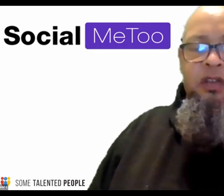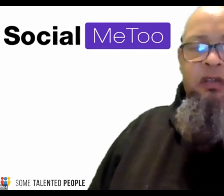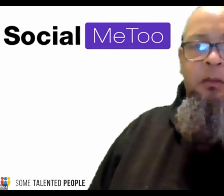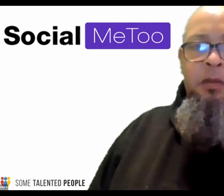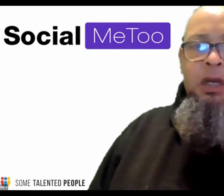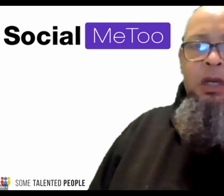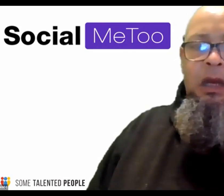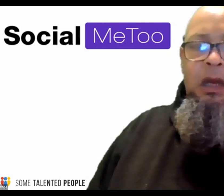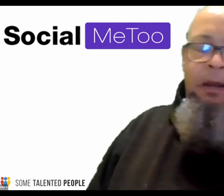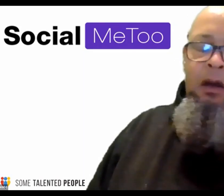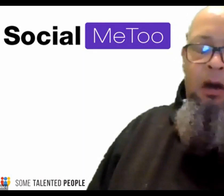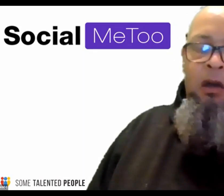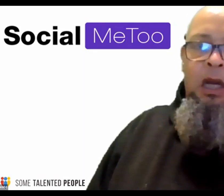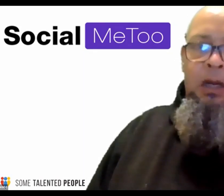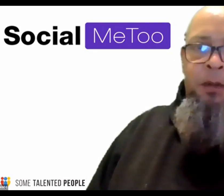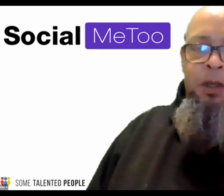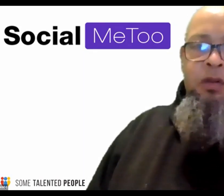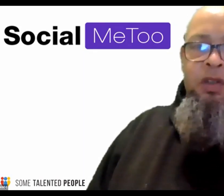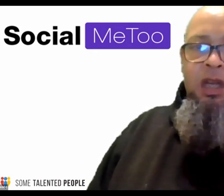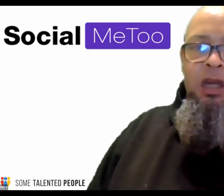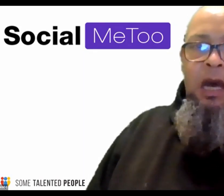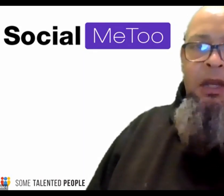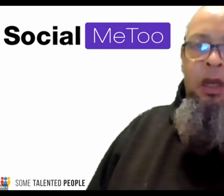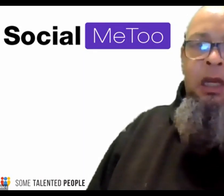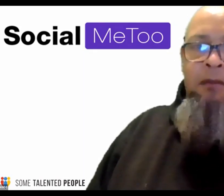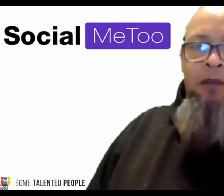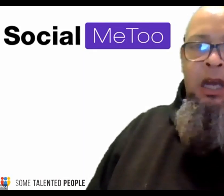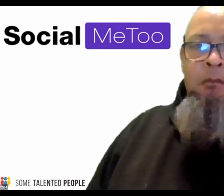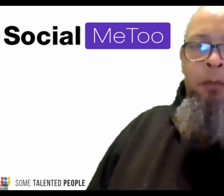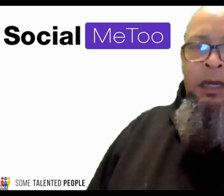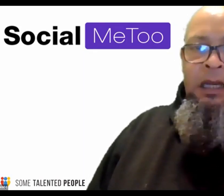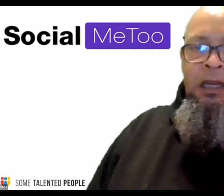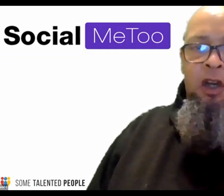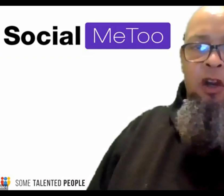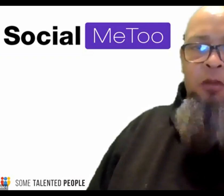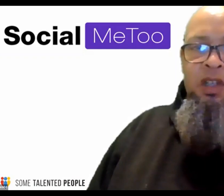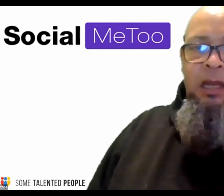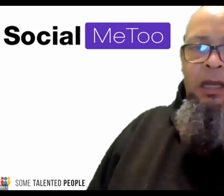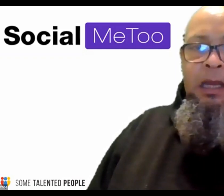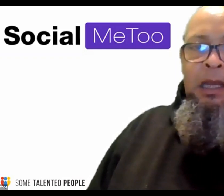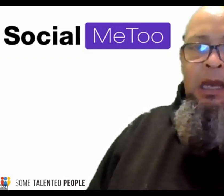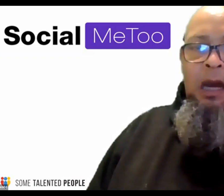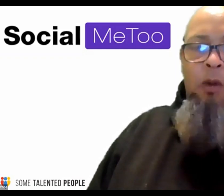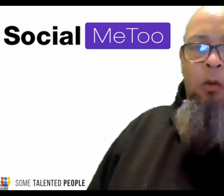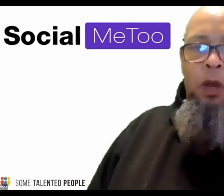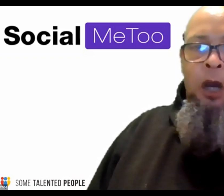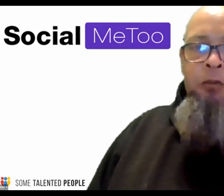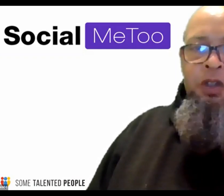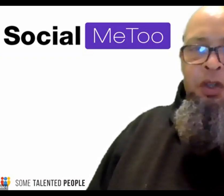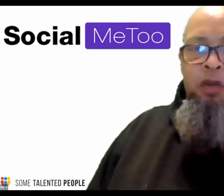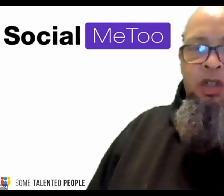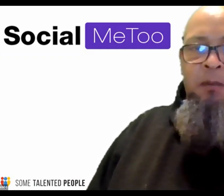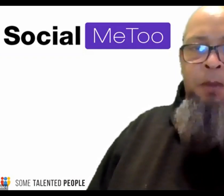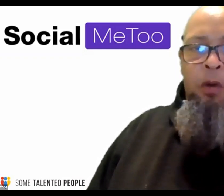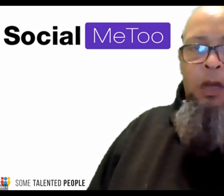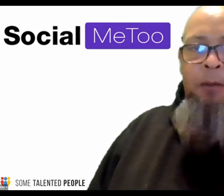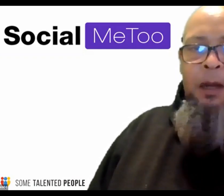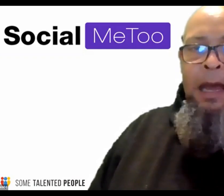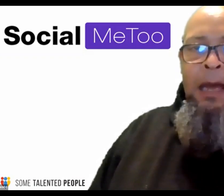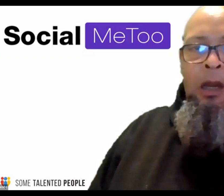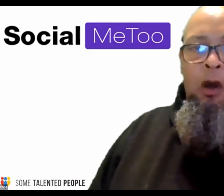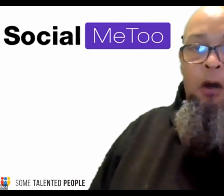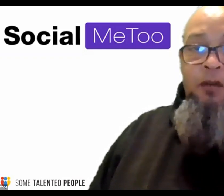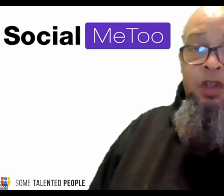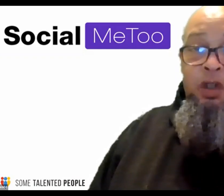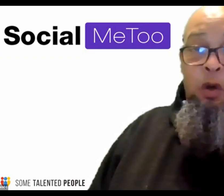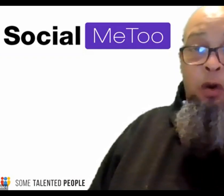stories from online abuse and you can leave it completely anonymously and what we hope to do is to build up